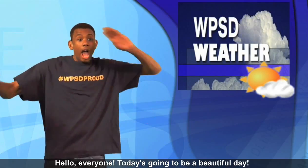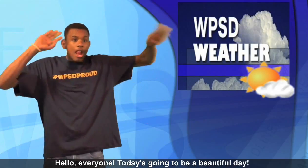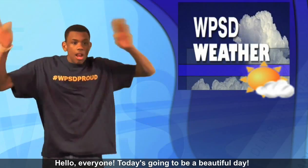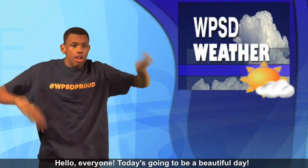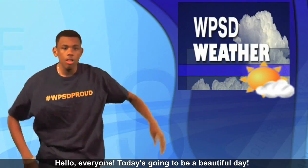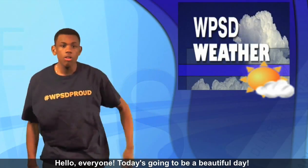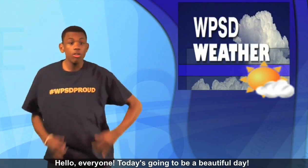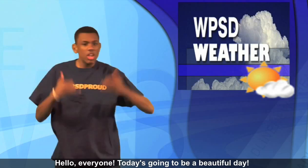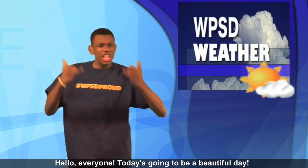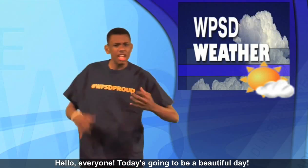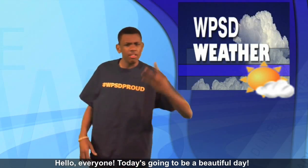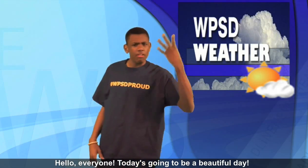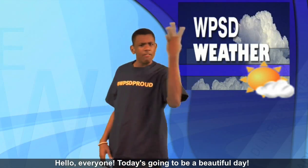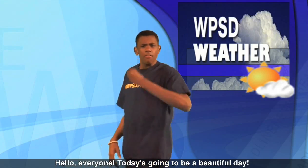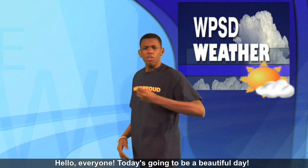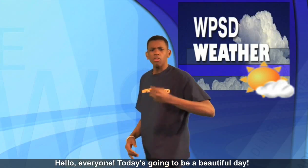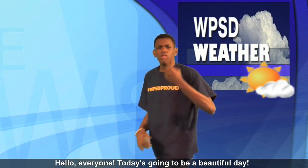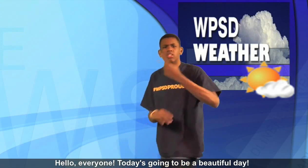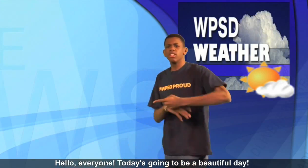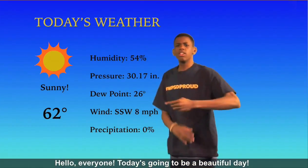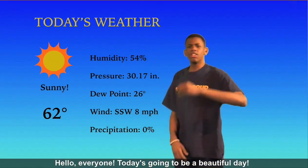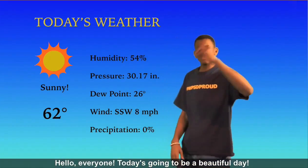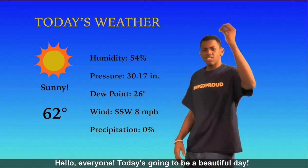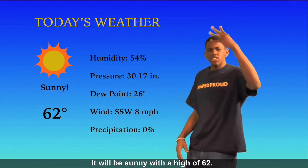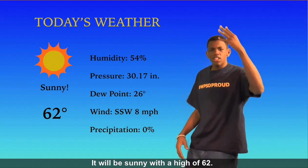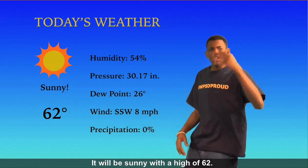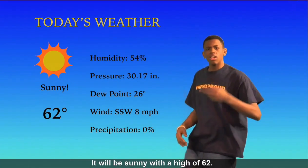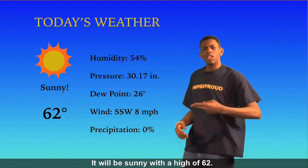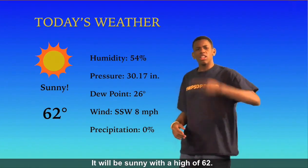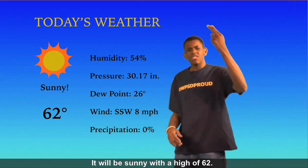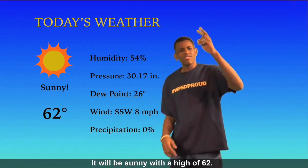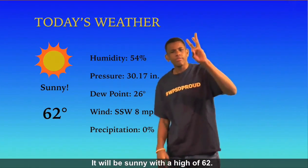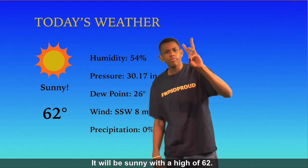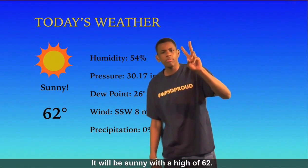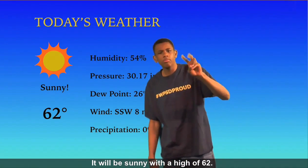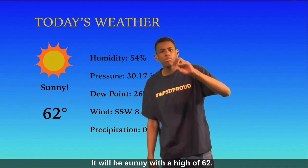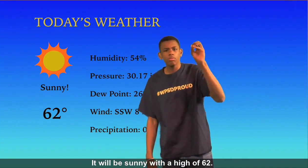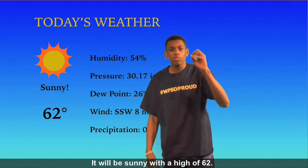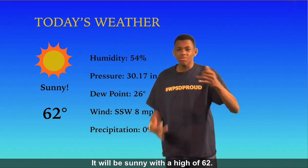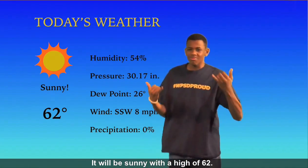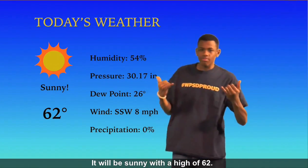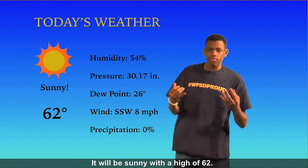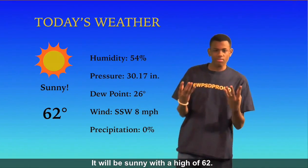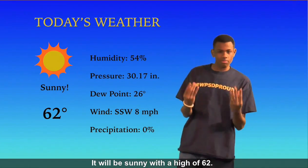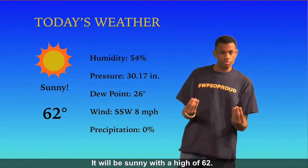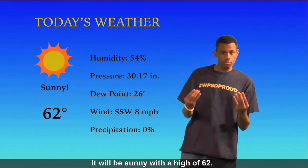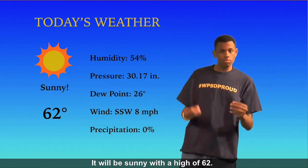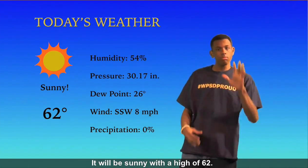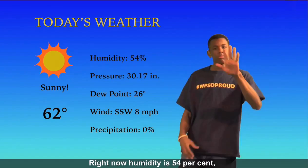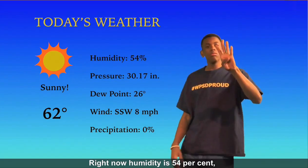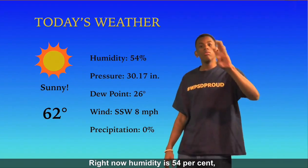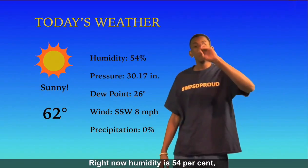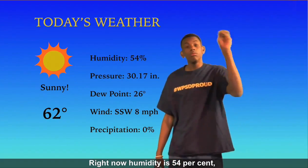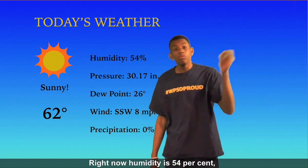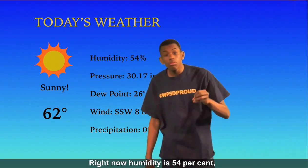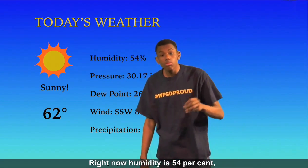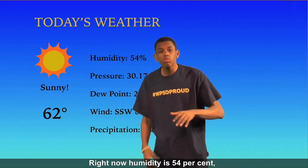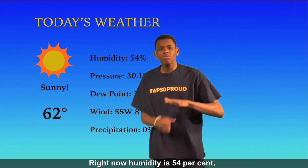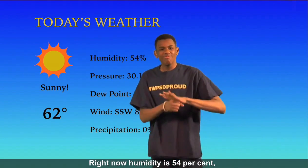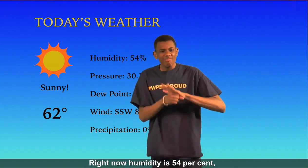Hello! Today is going to be a beautiful day. It will be sunny with a high of 62 degrees. Right now, humidity is at